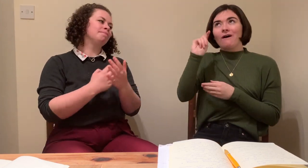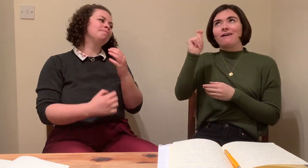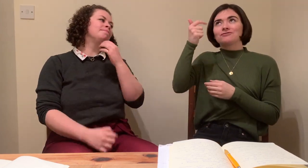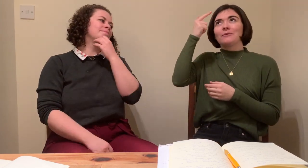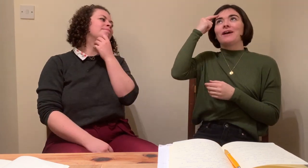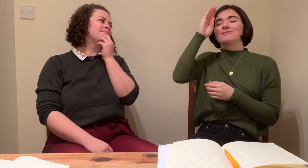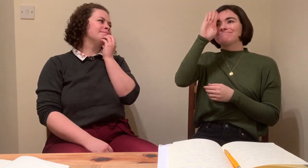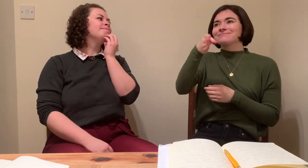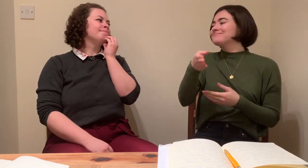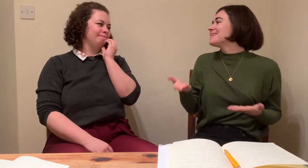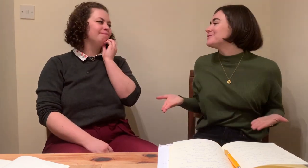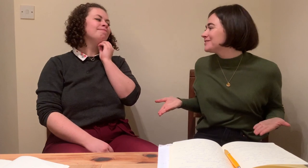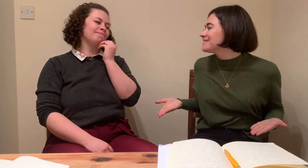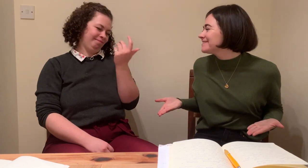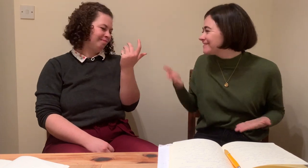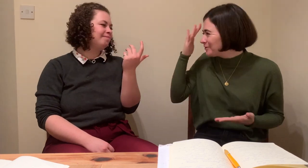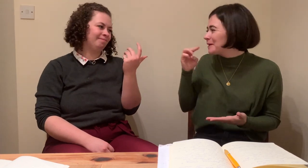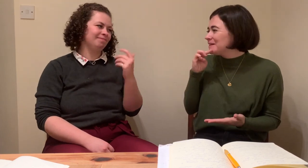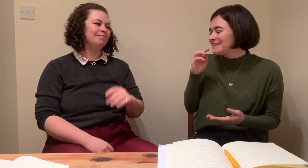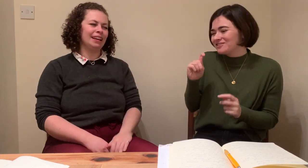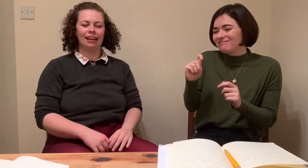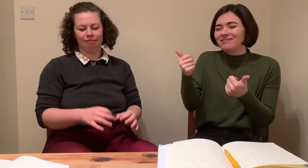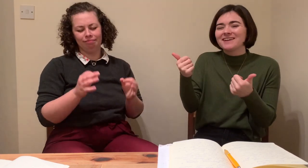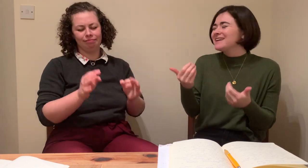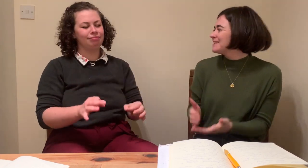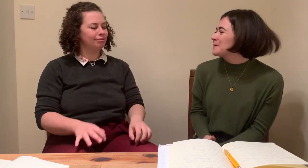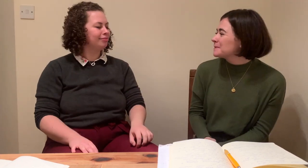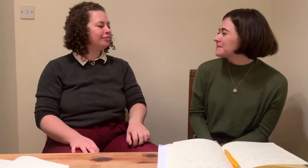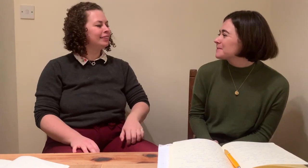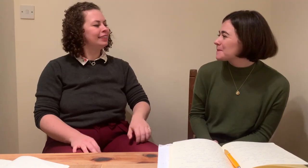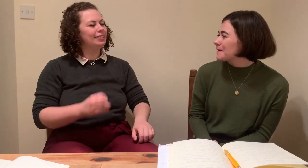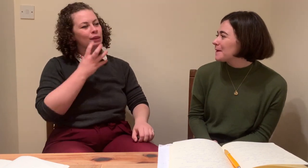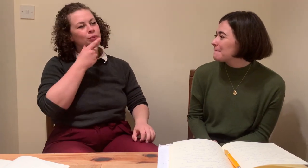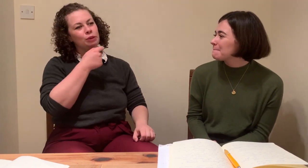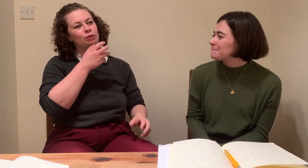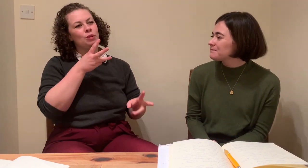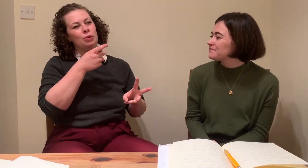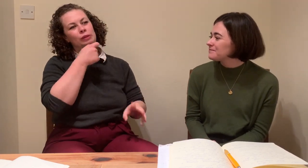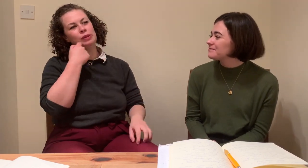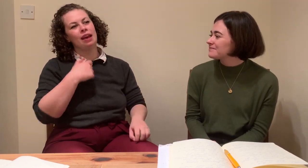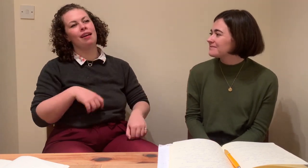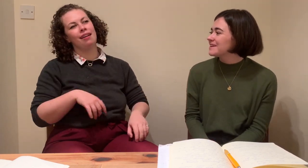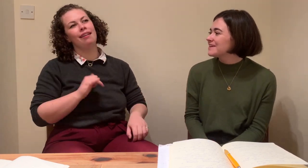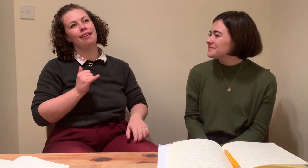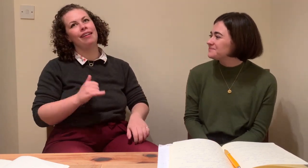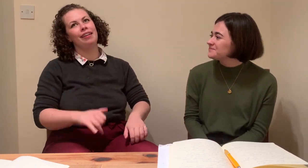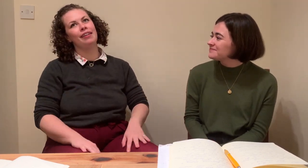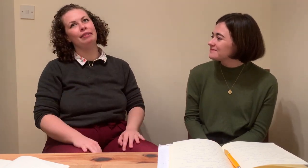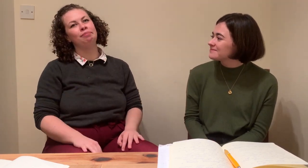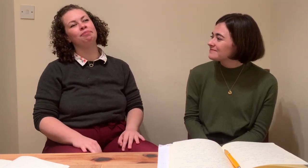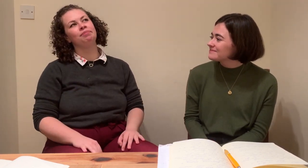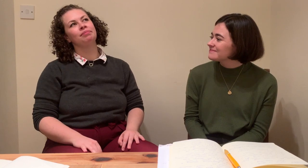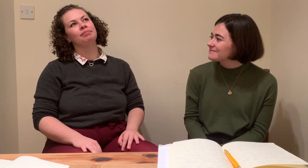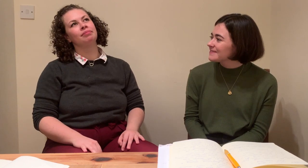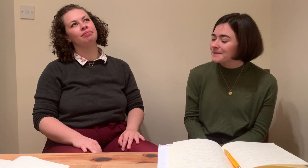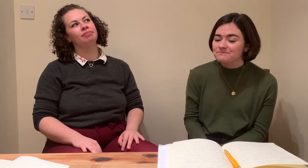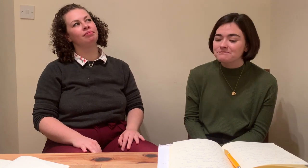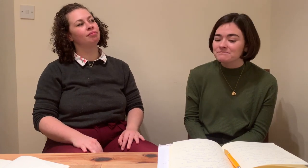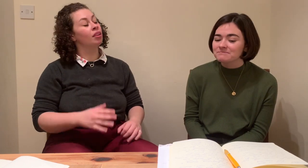such a smooth, it was smooth. It was so easy working. We arrived early. Well, I arrived early. We were flying into this conference,